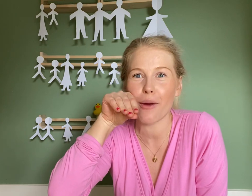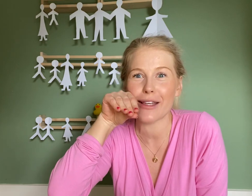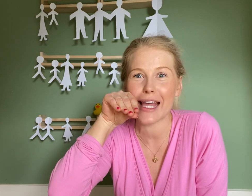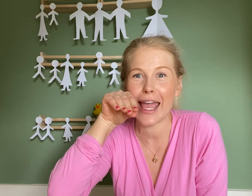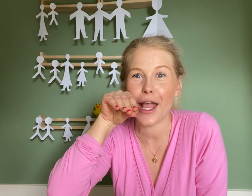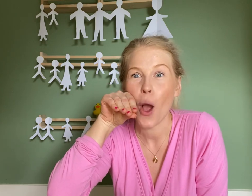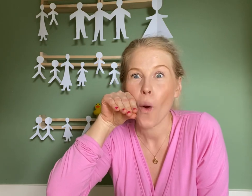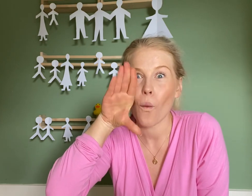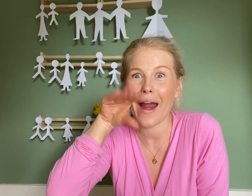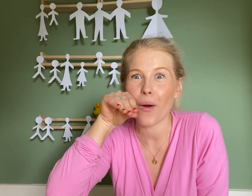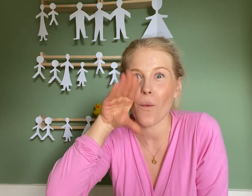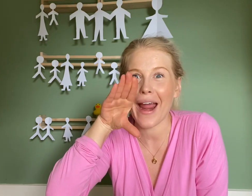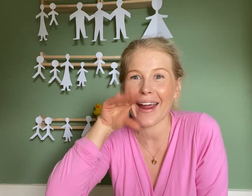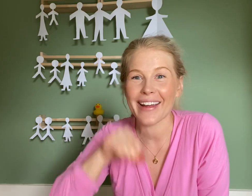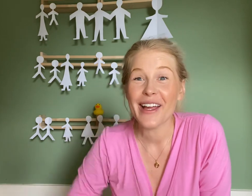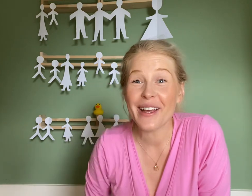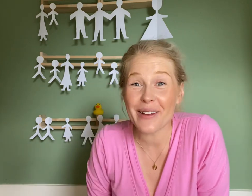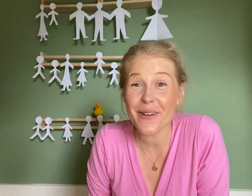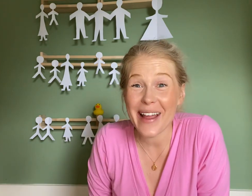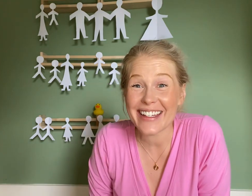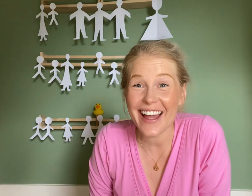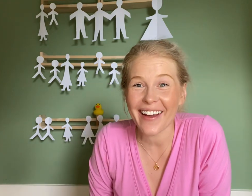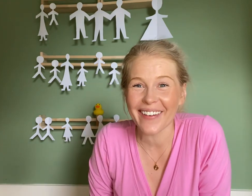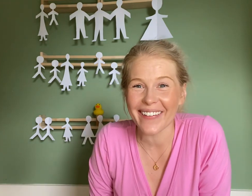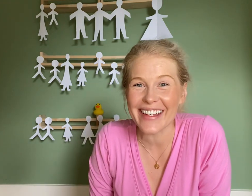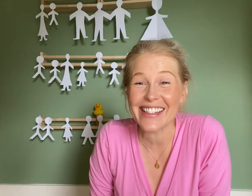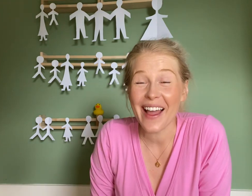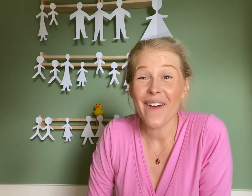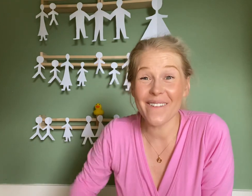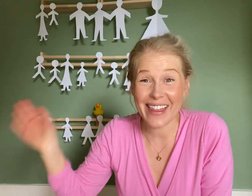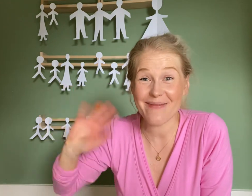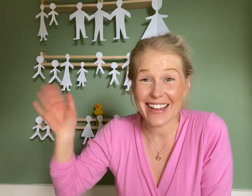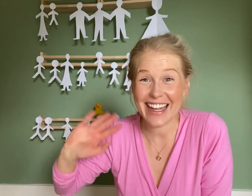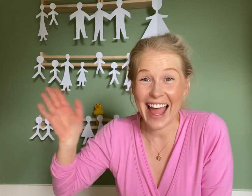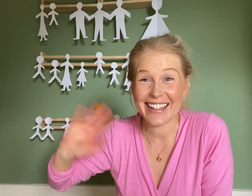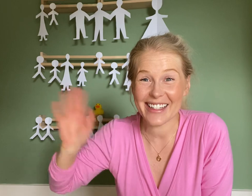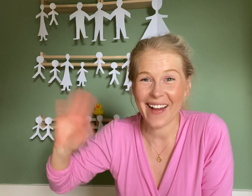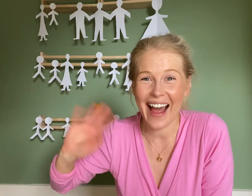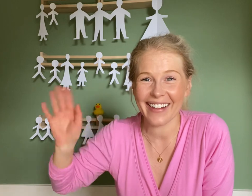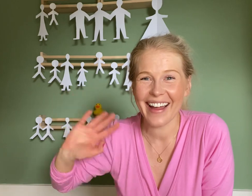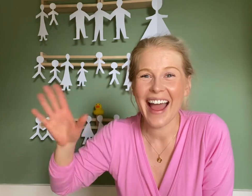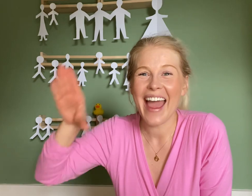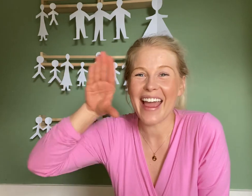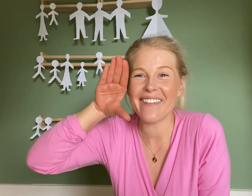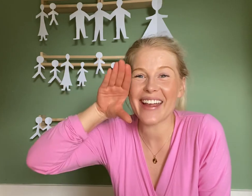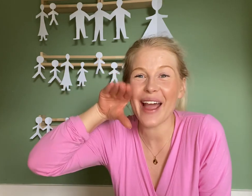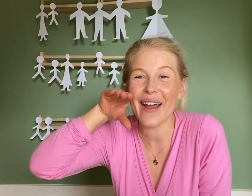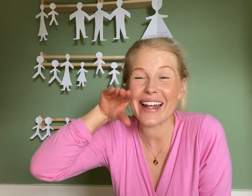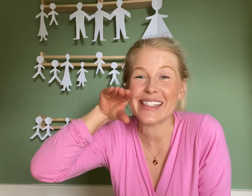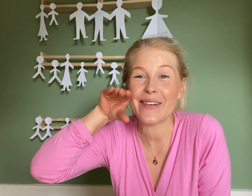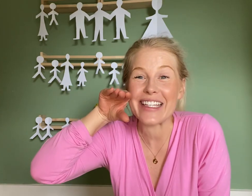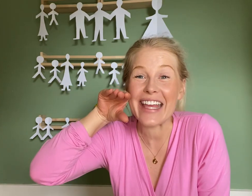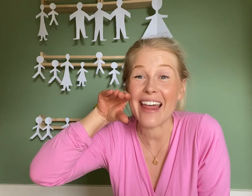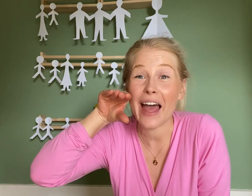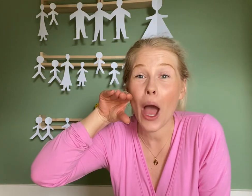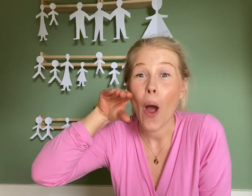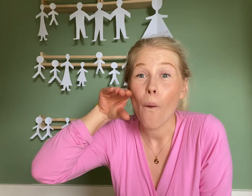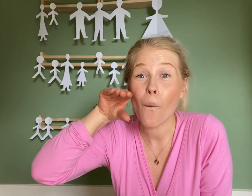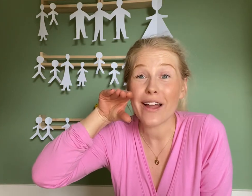we're saying. Quack, quack. Can you all make a duck noise with a magic hand as well? Here we go. Let's do it together. One,